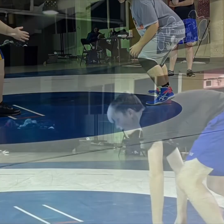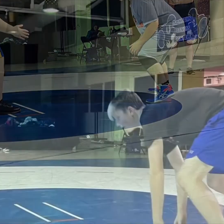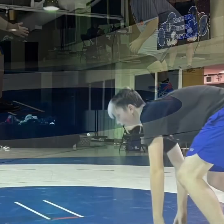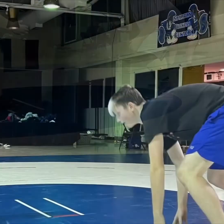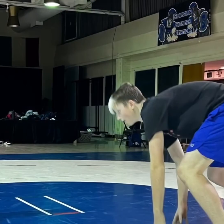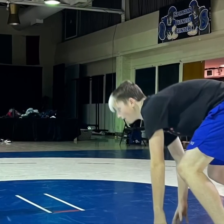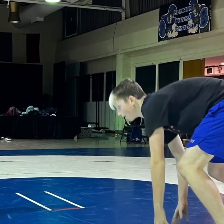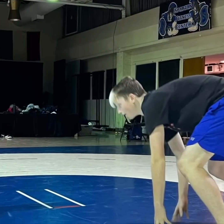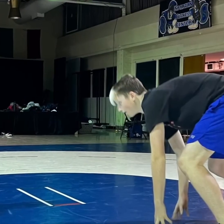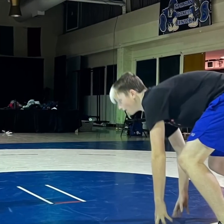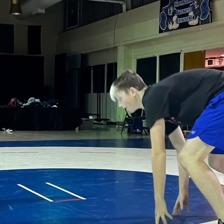Get out there.